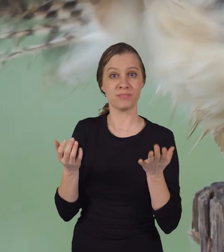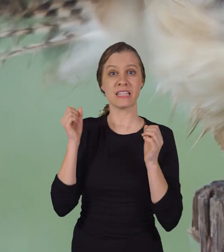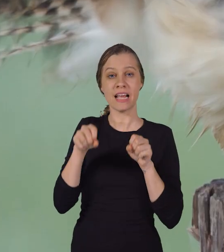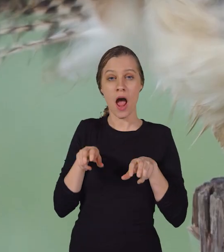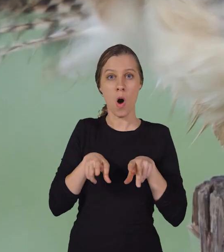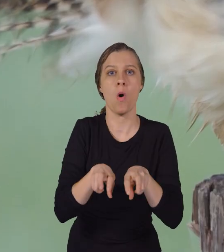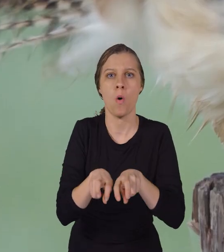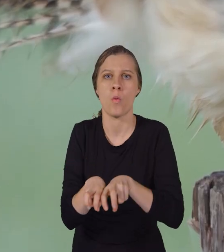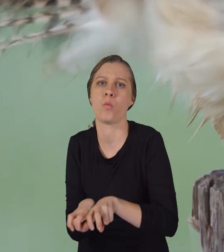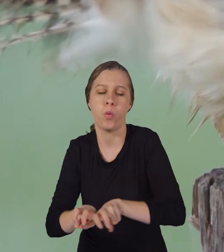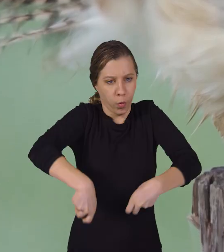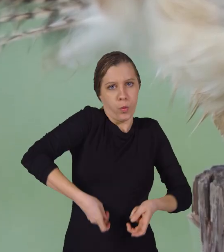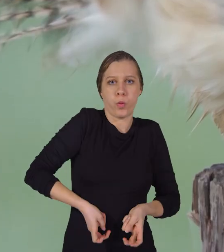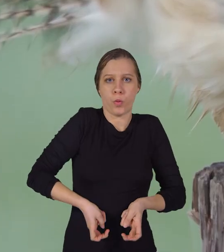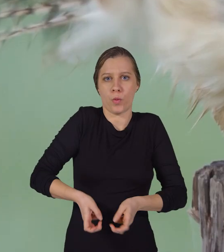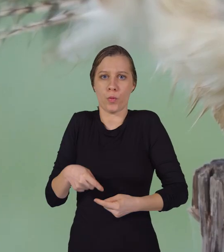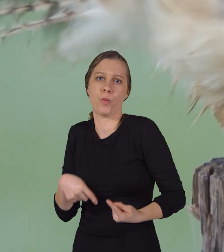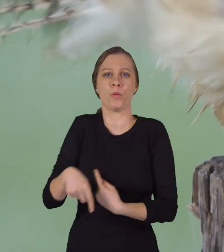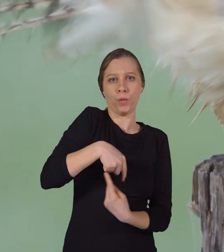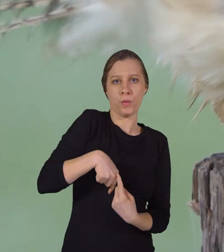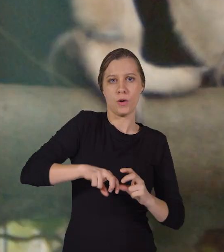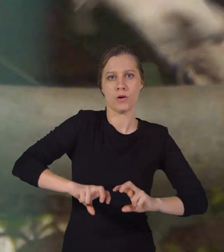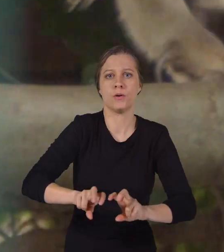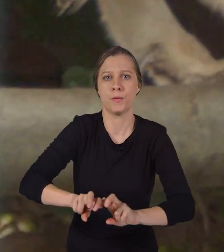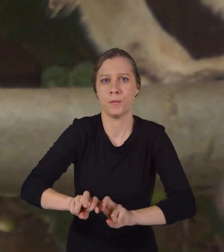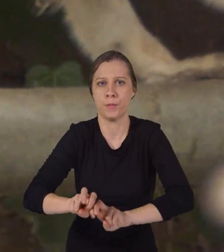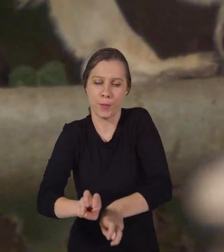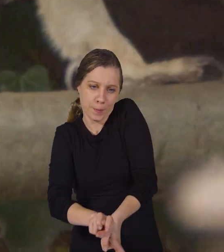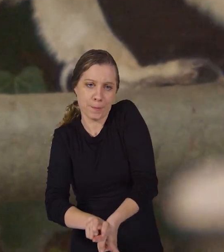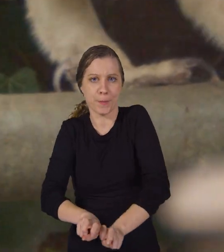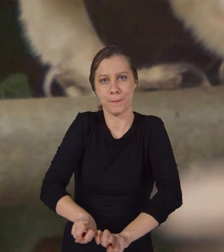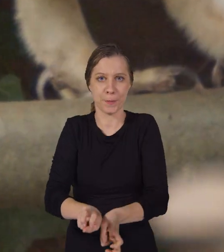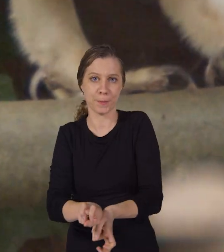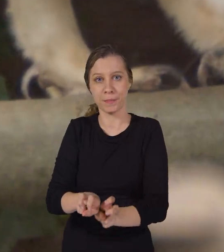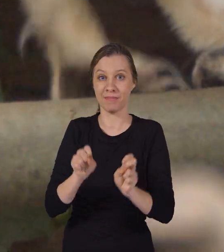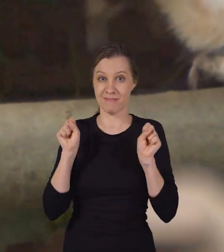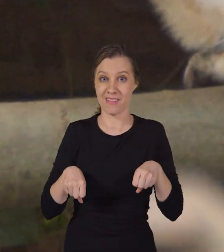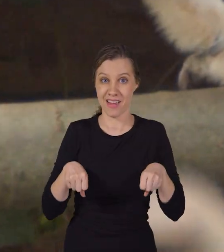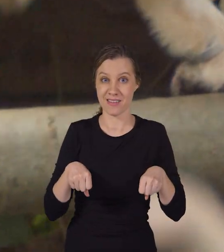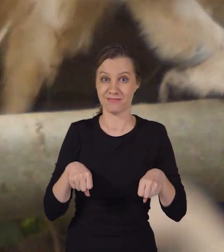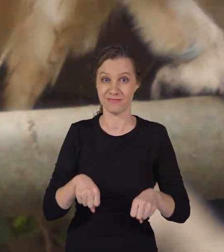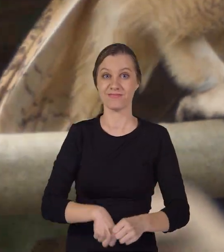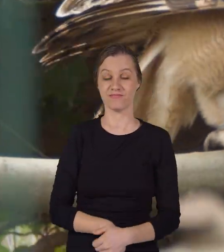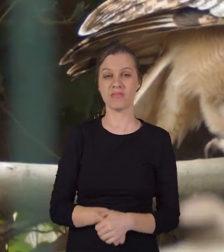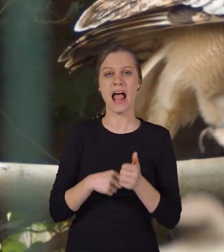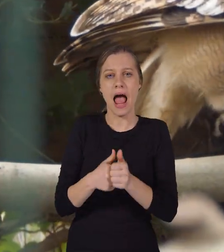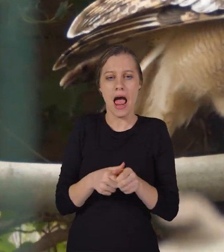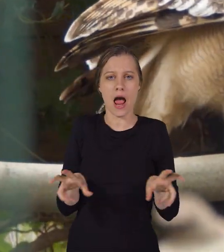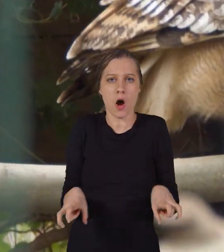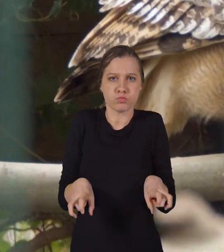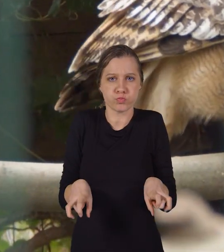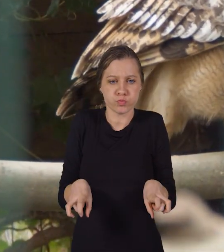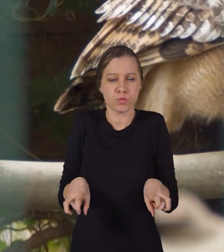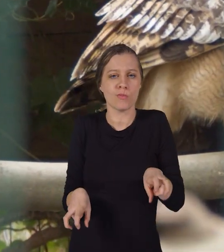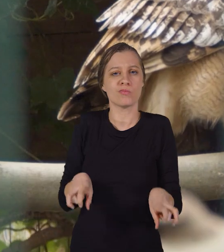that they can pivot or turn one of their back toes forward to help them grip and walk.